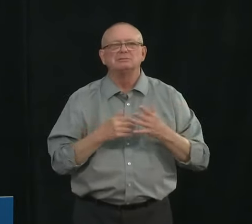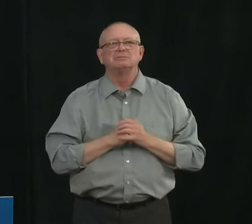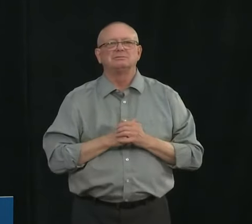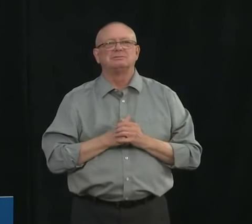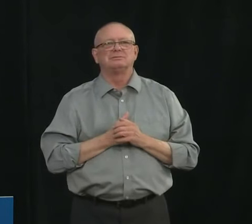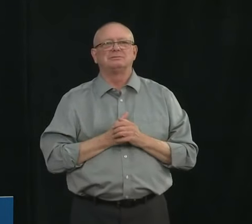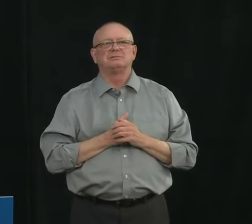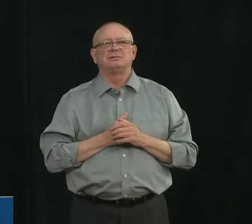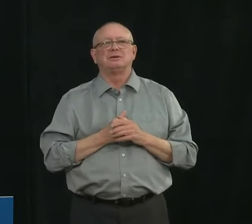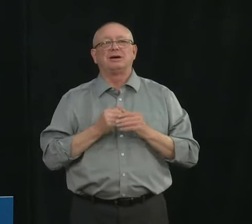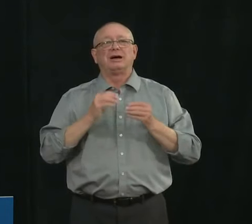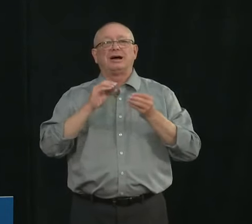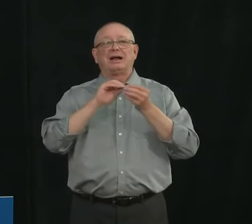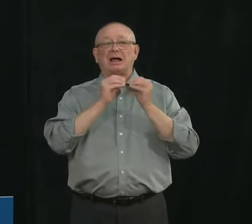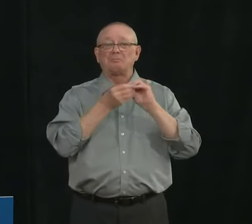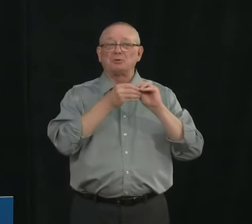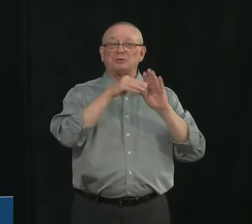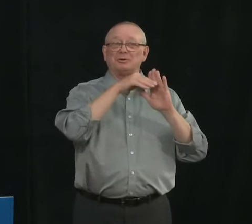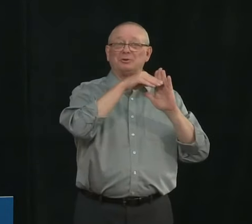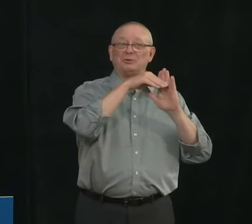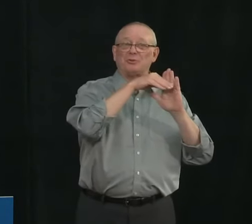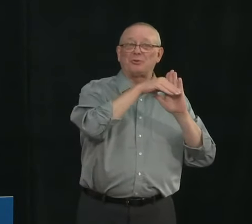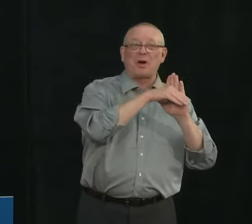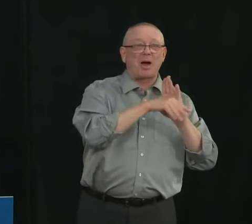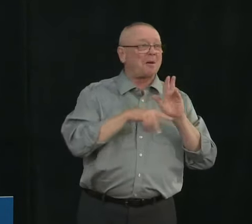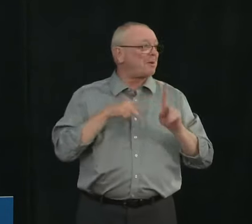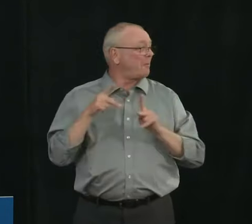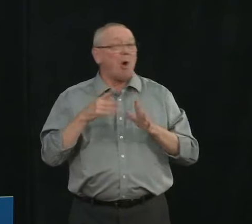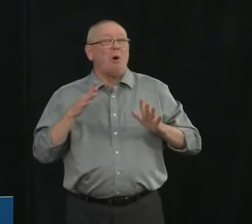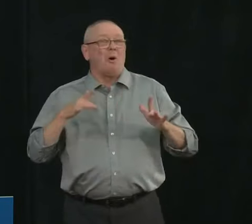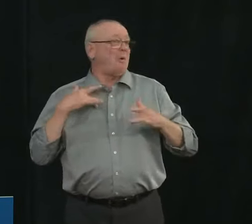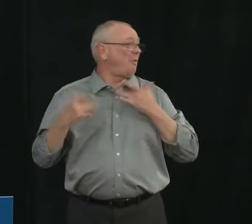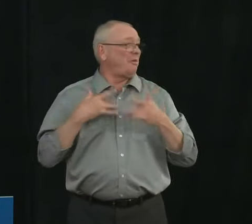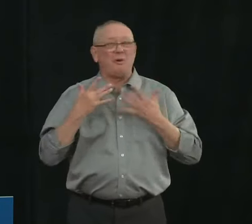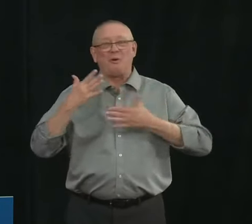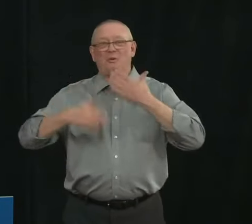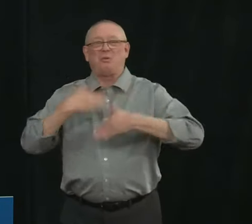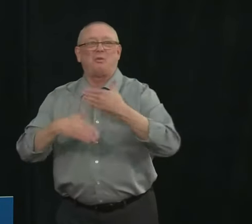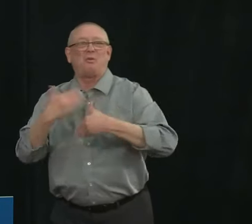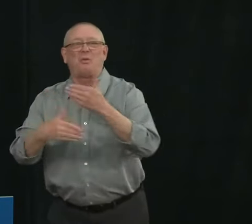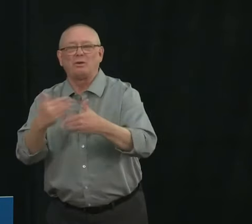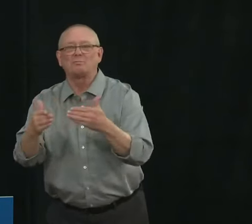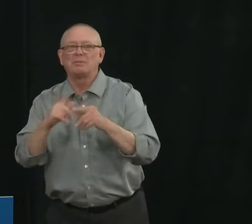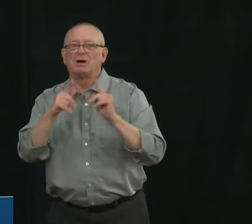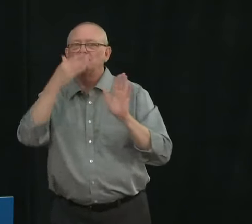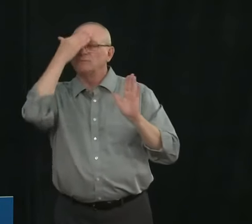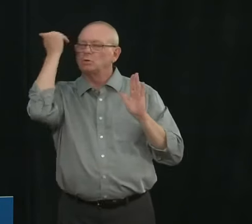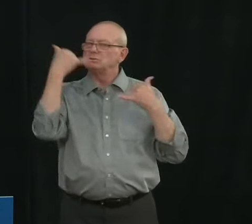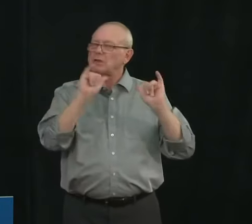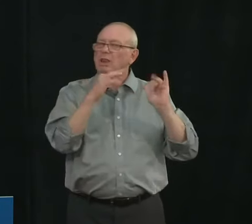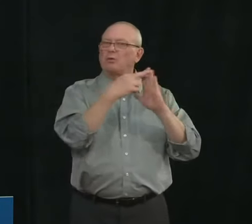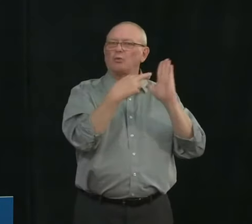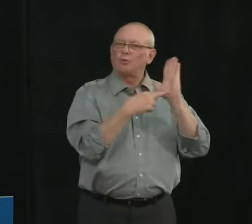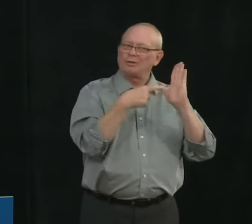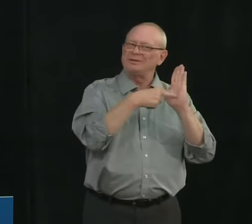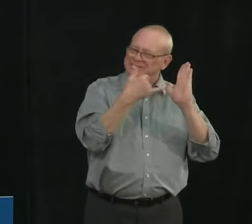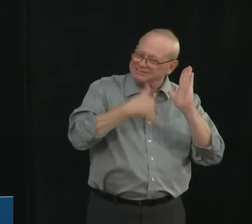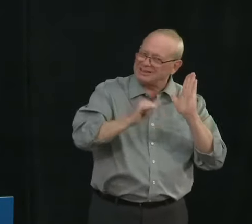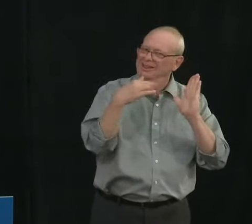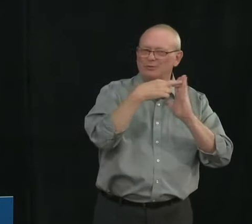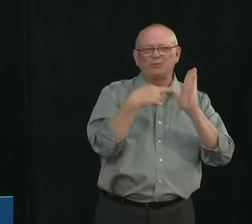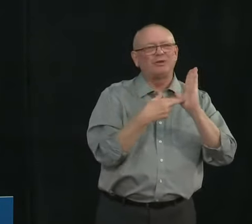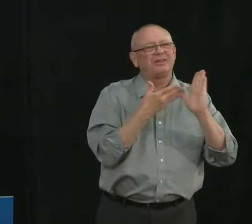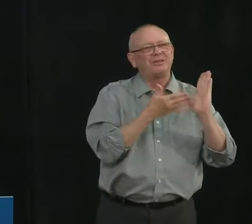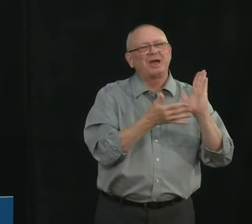the rate of virus in the province that people may forget about the importance. But I think the majority of Albertans remember that